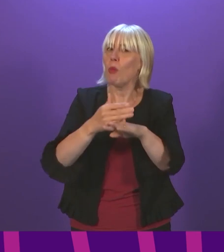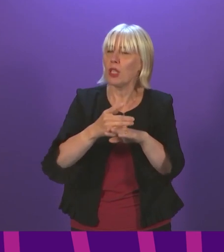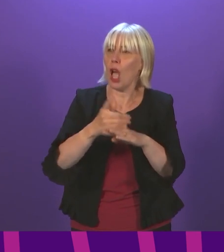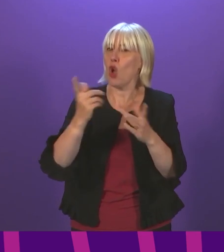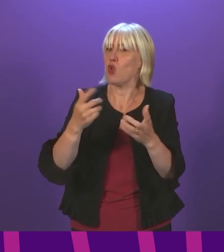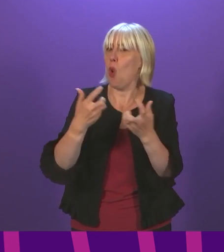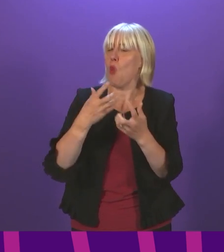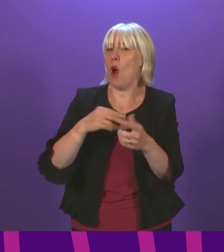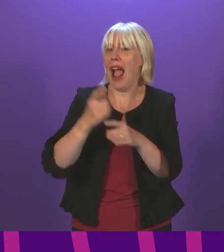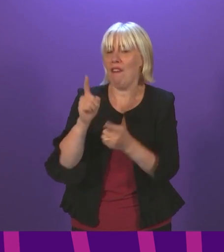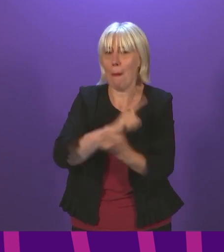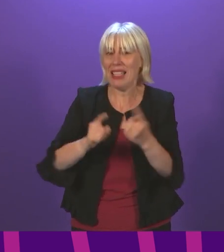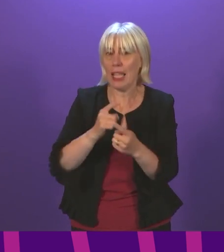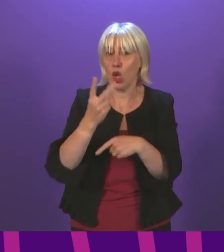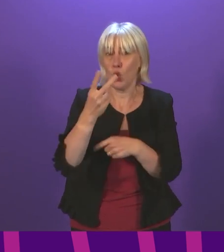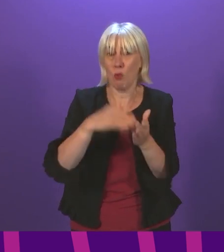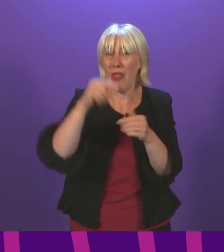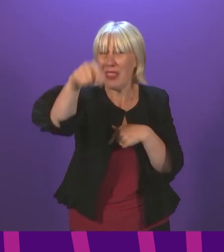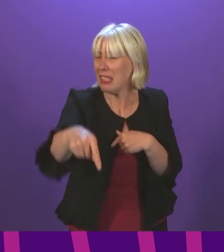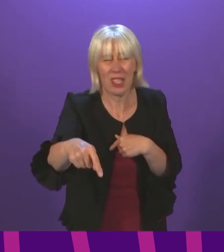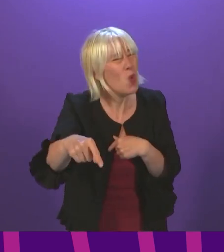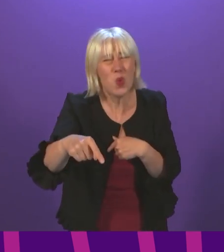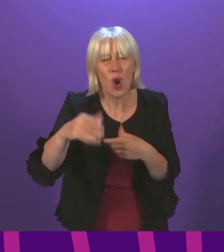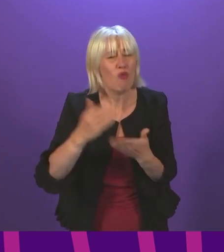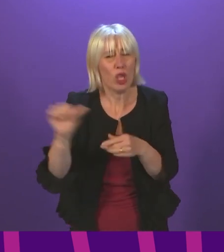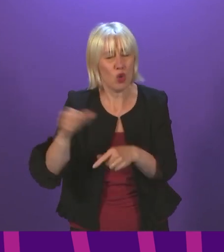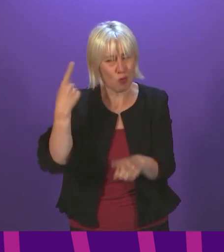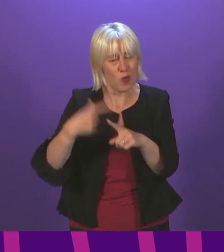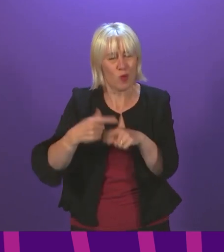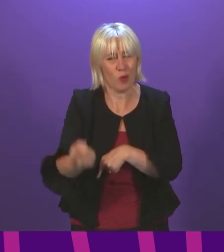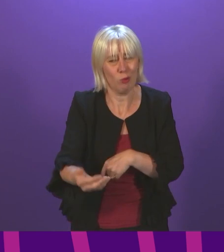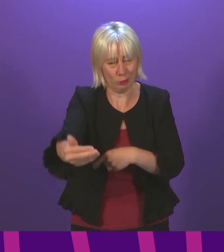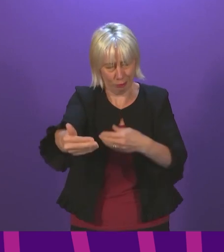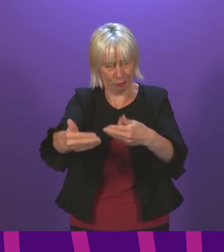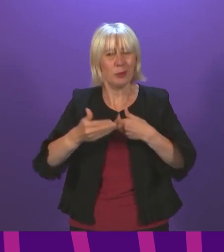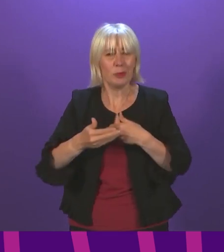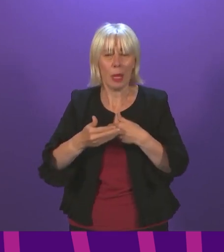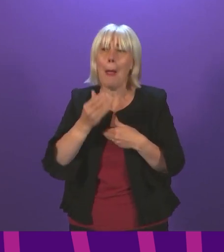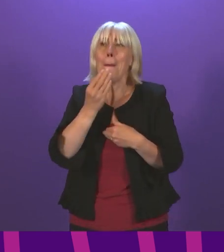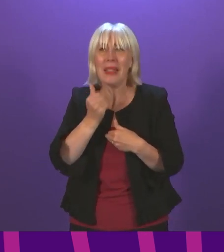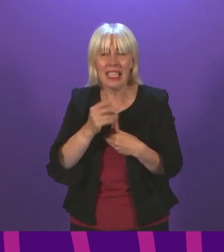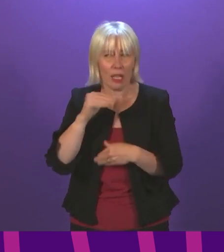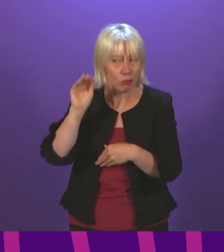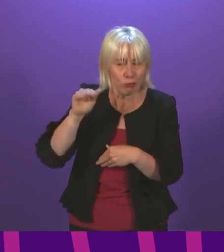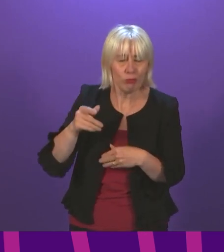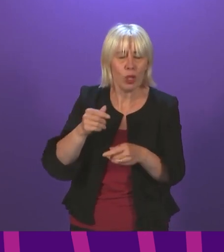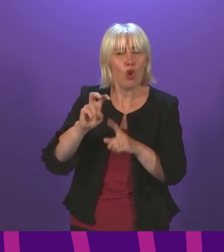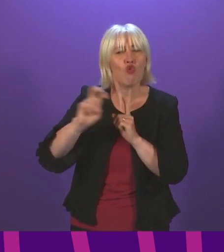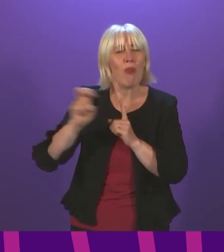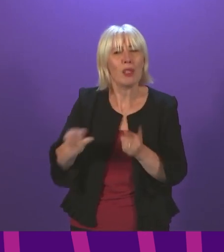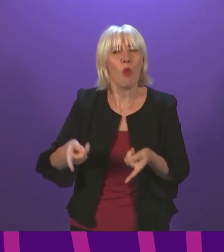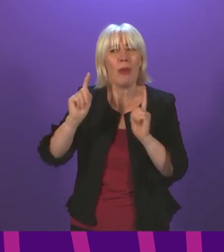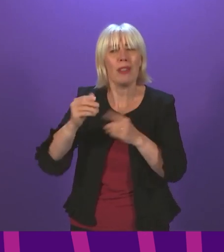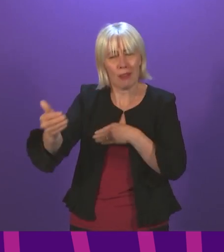happen in two months' time. But given the urgency here, will the First Minister instruct the Transport Minister to bring this meeting forward and can she